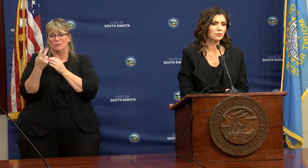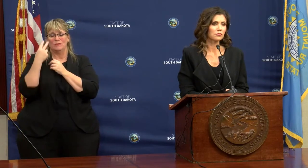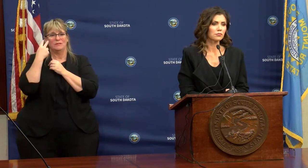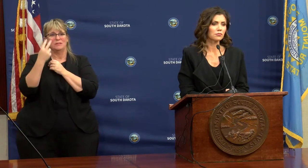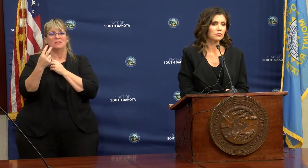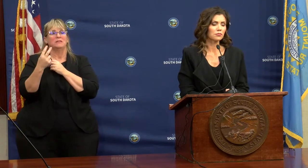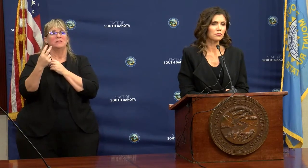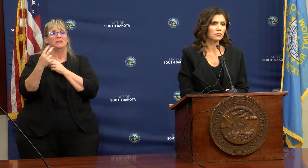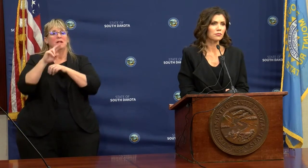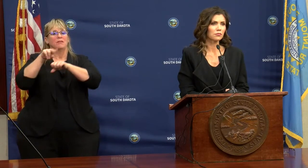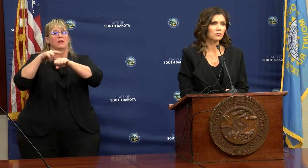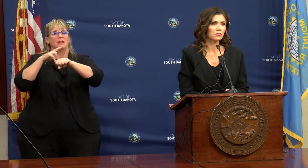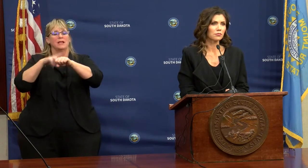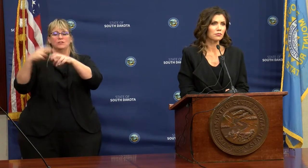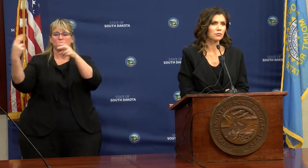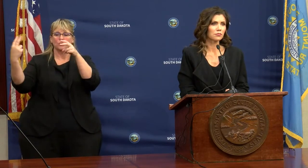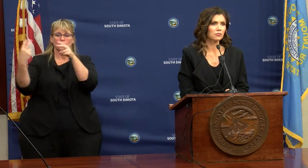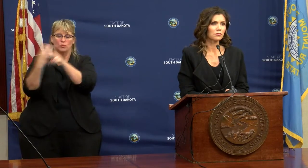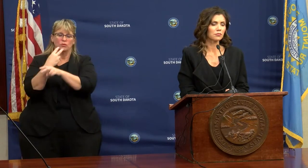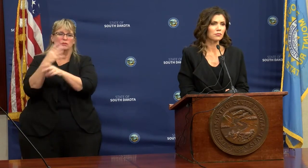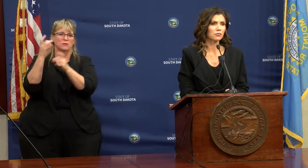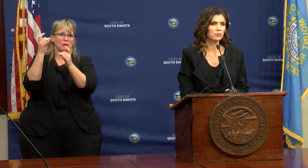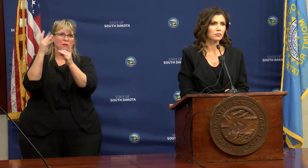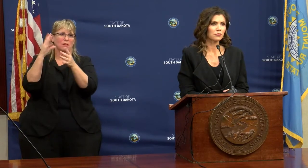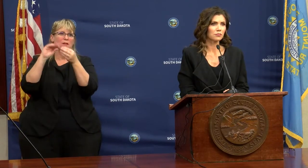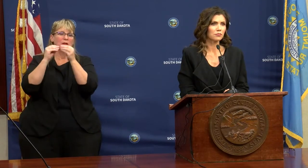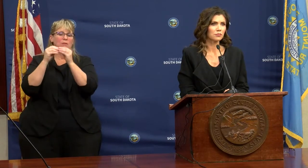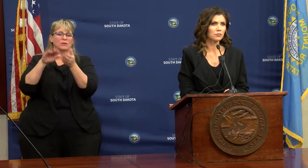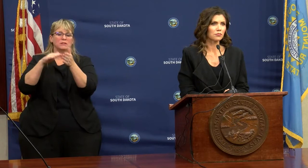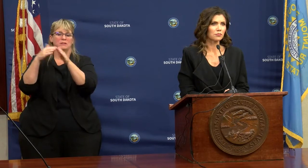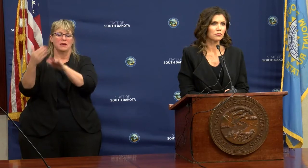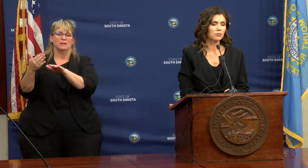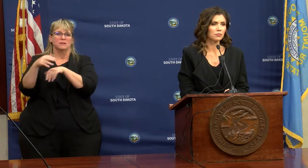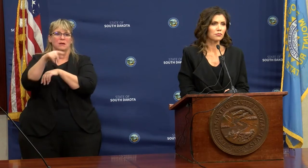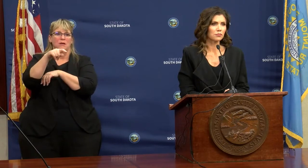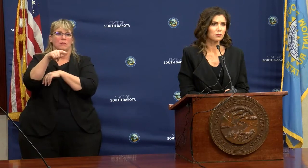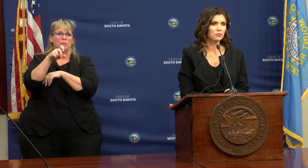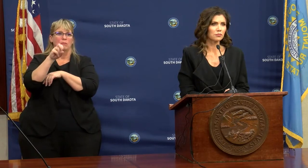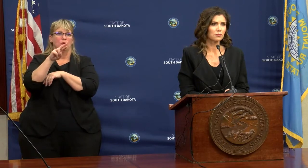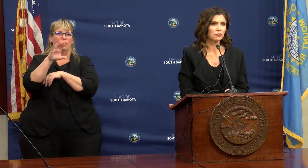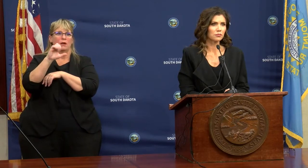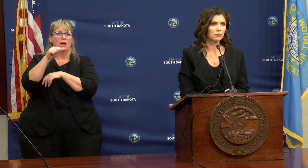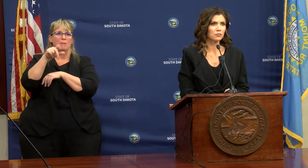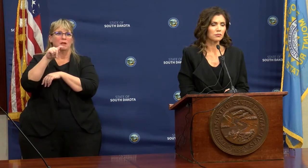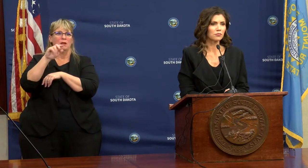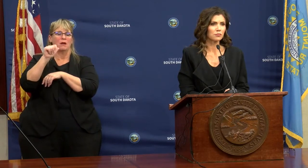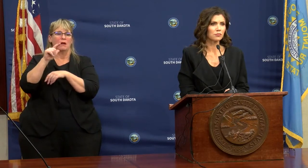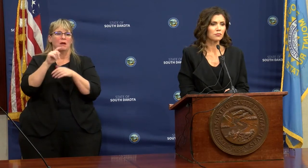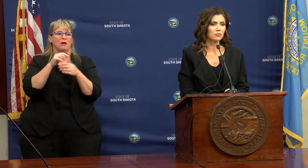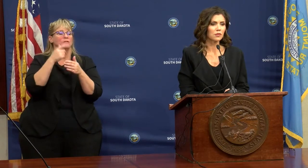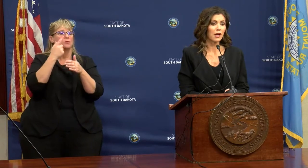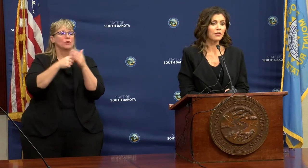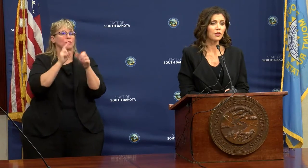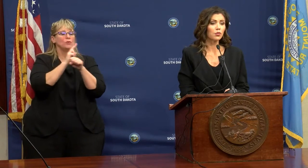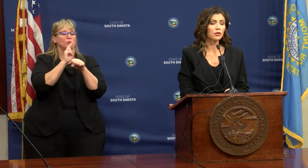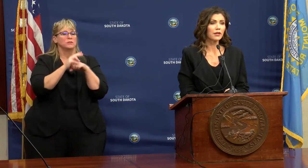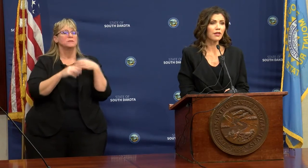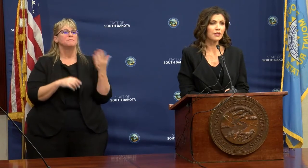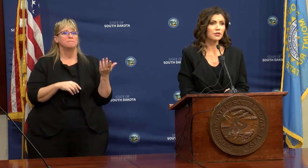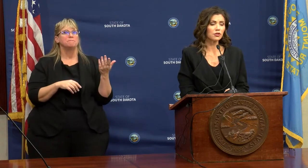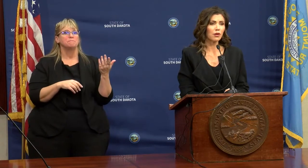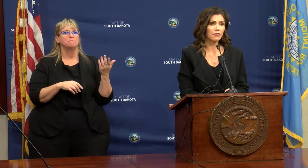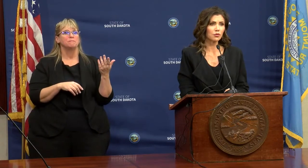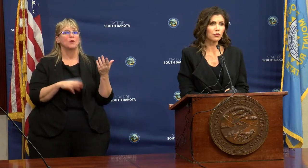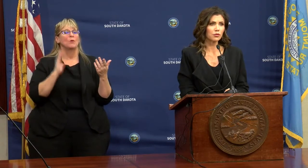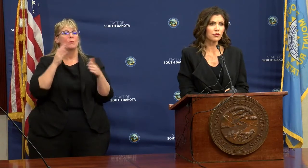the nation's worst number of deaths per capita. So I'm just wondering what metric you're looking at. Yeah, I think we'll